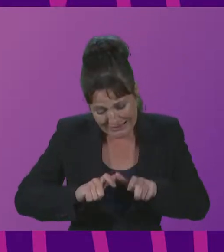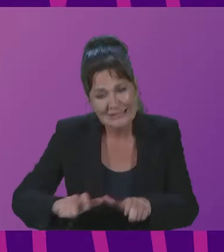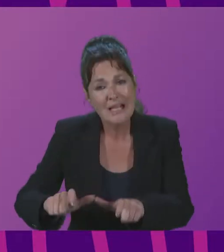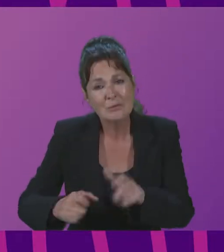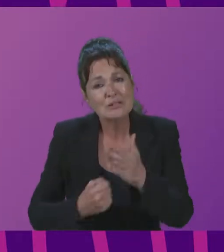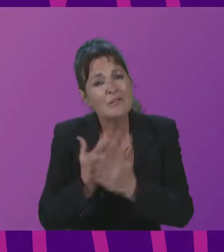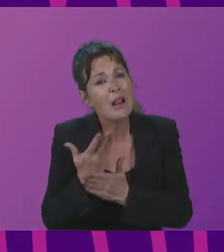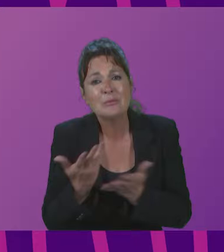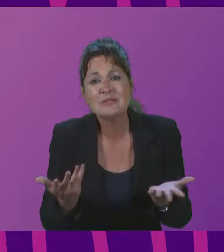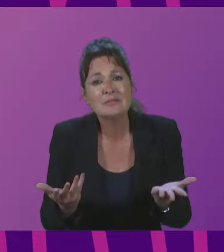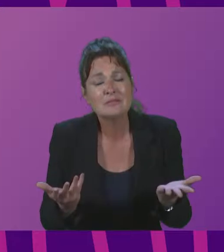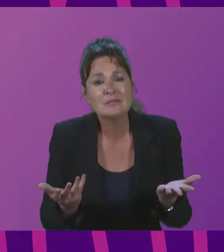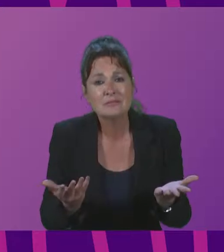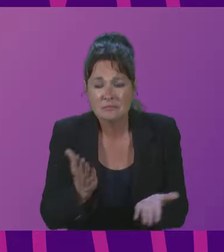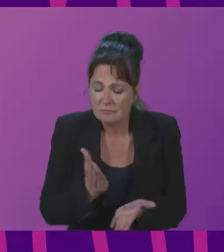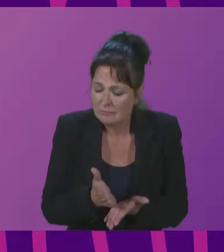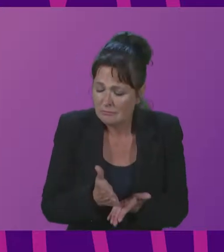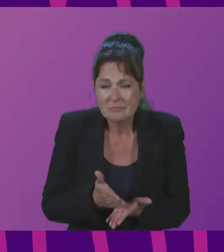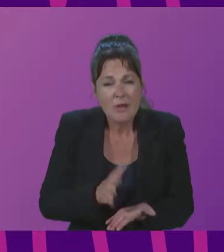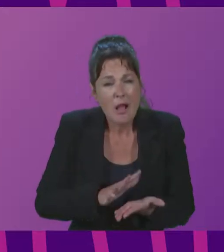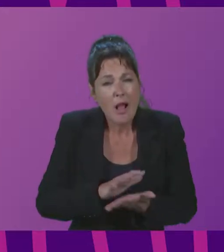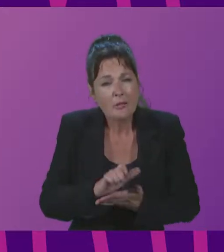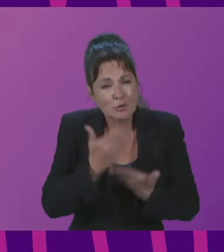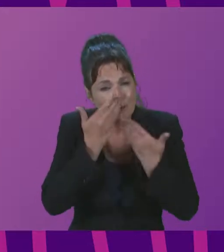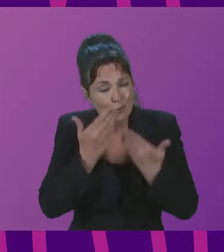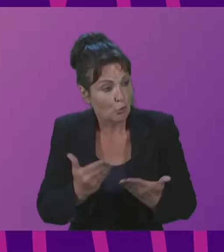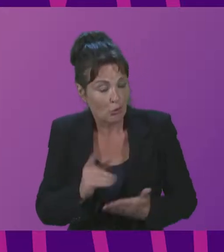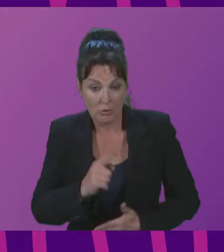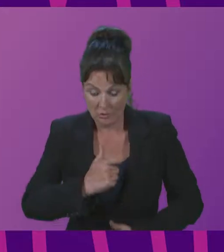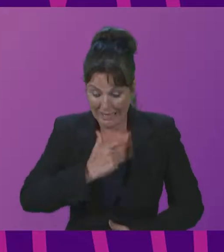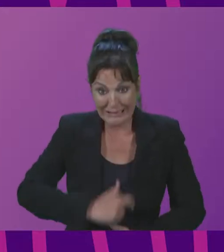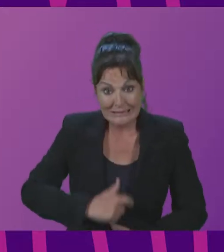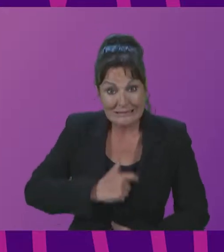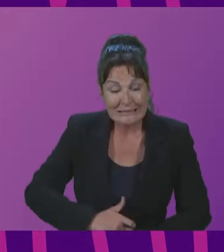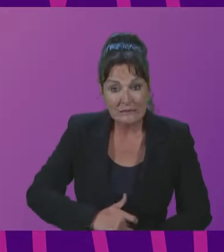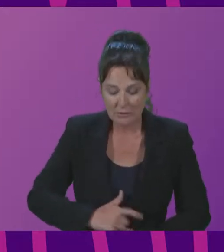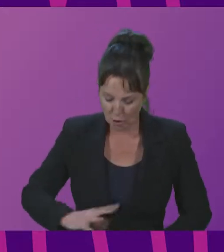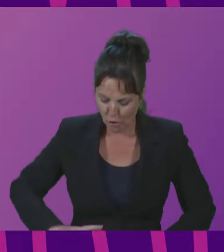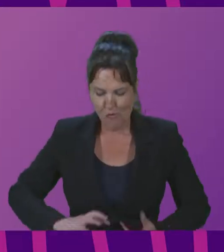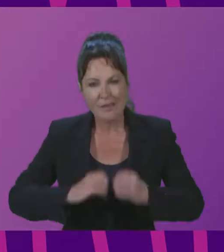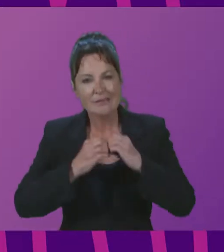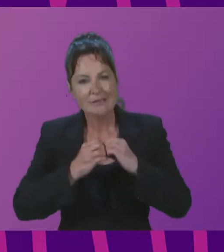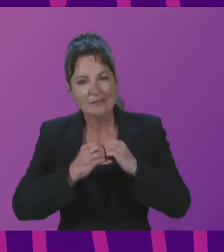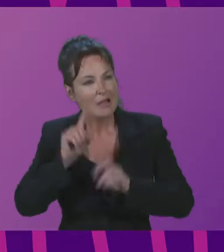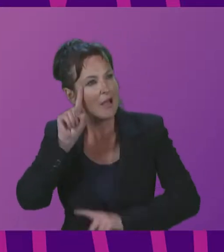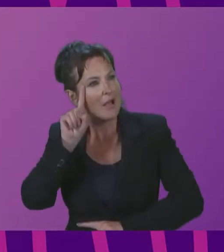represents the basis of identity, creativity, innovation